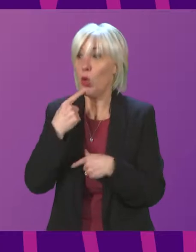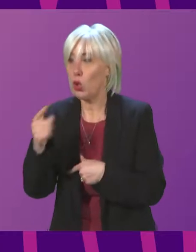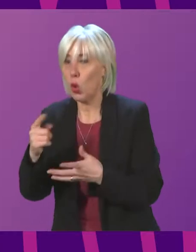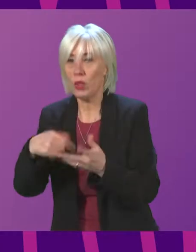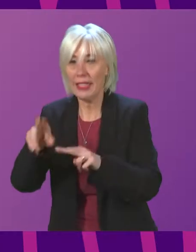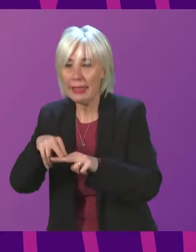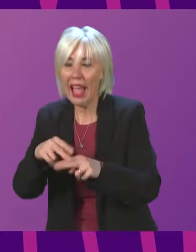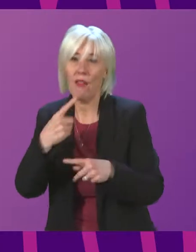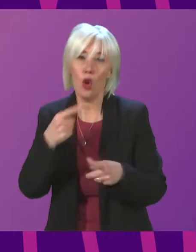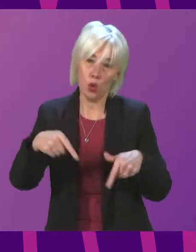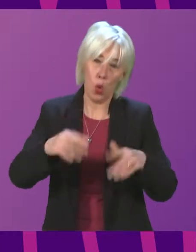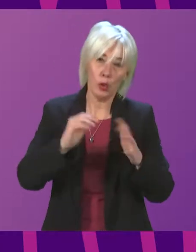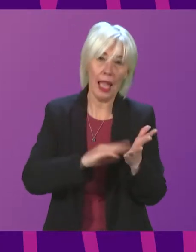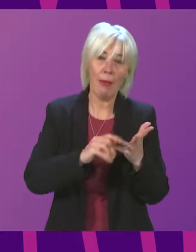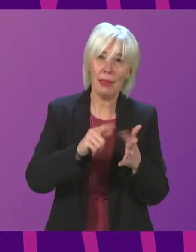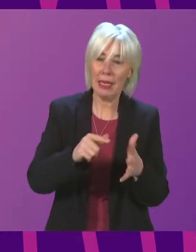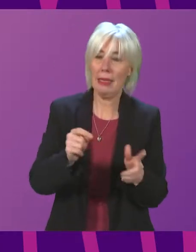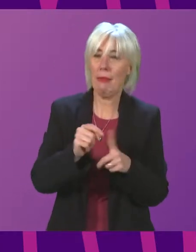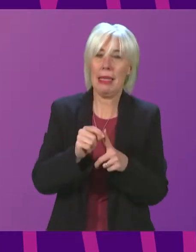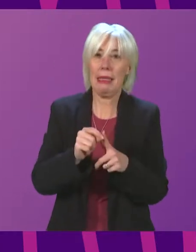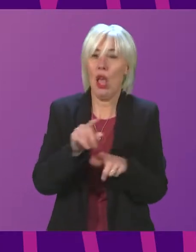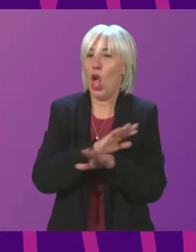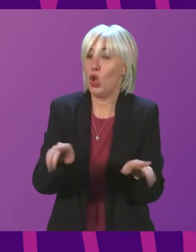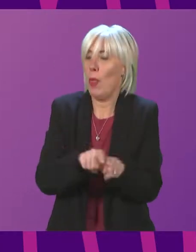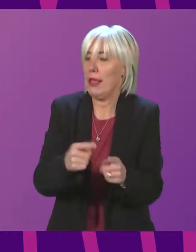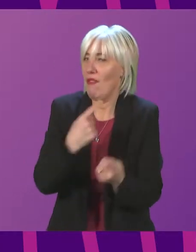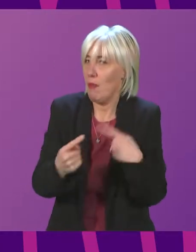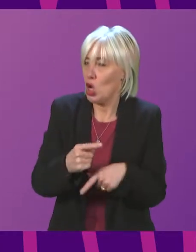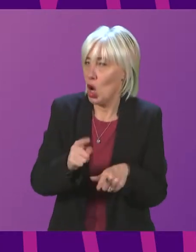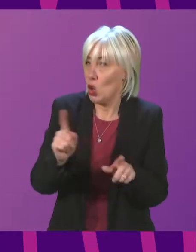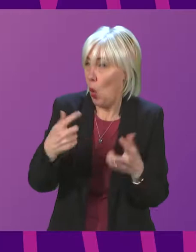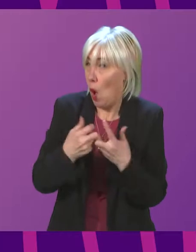Government provide to the employees impacted by this decision? Mr. Minister.